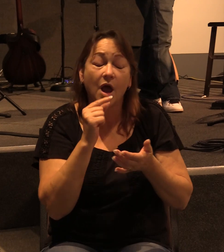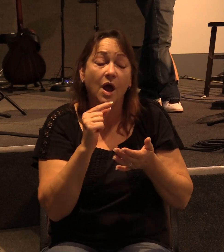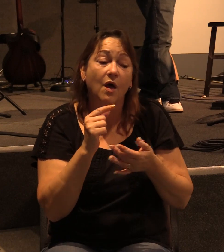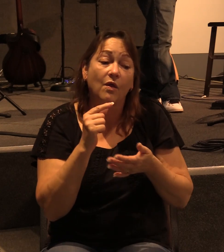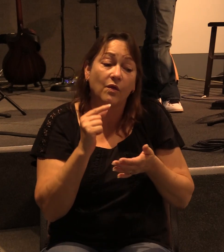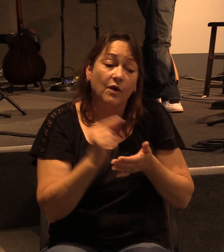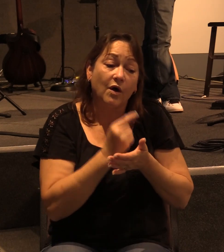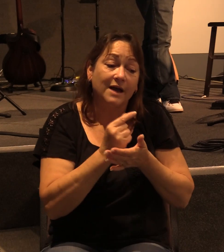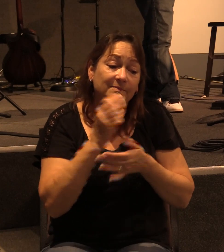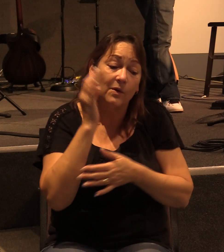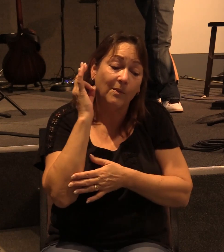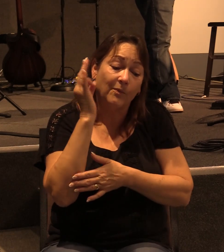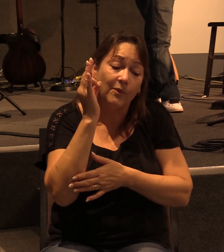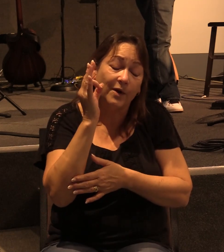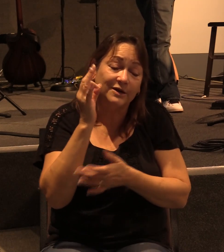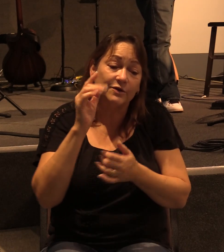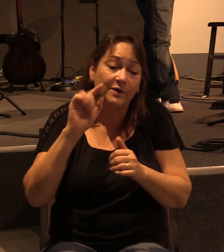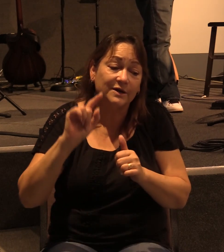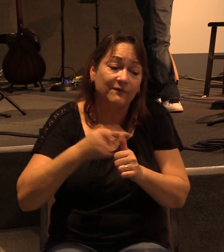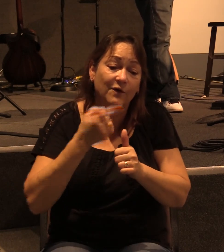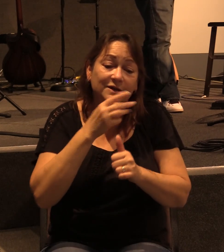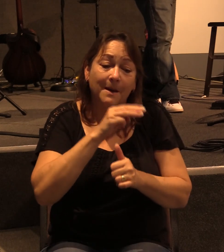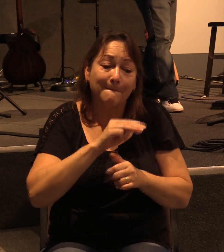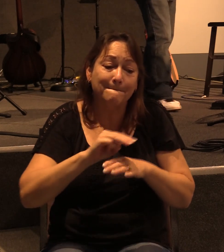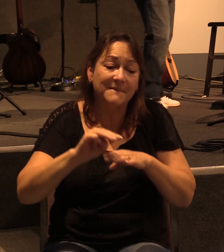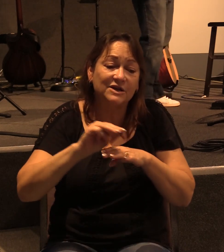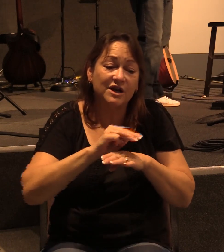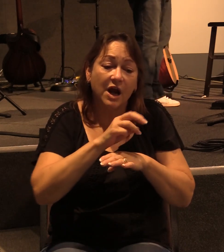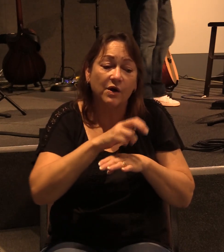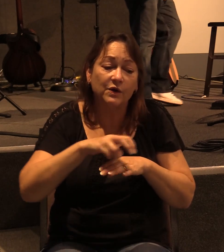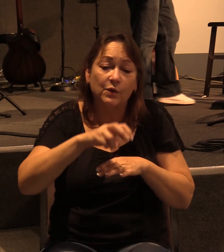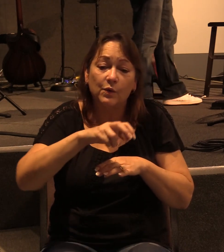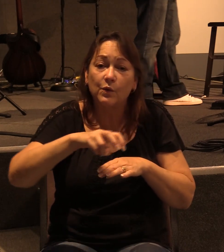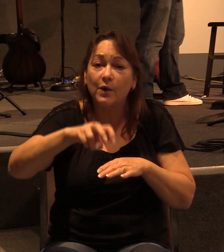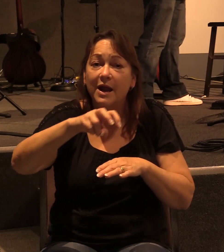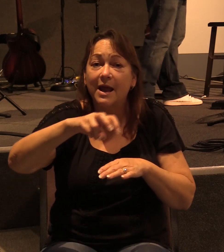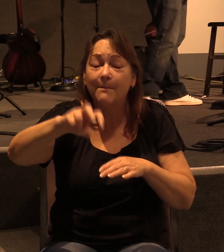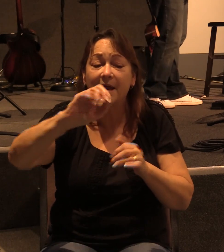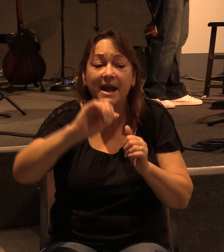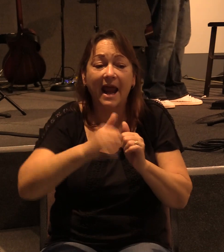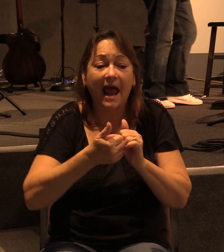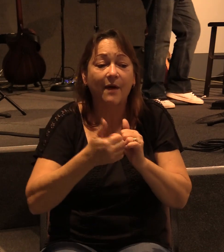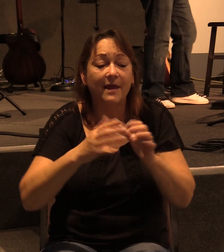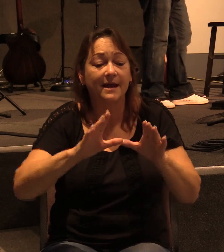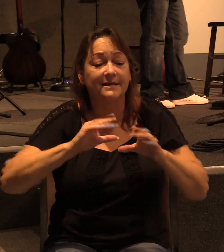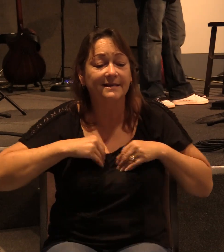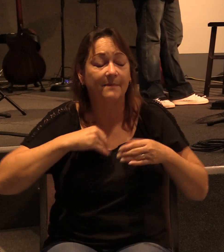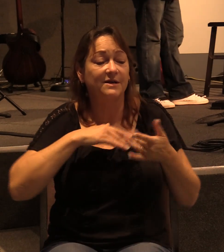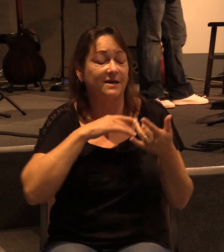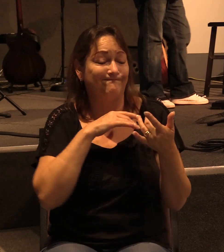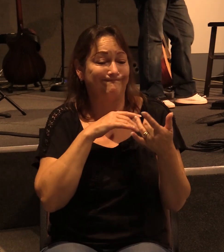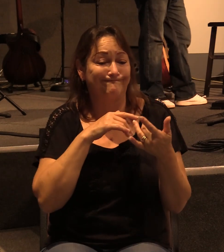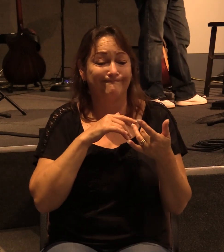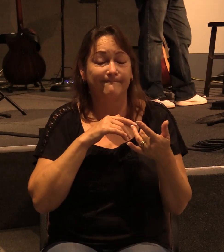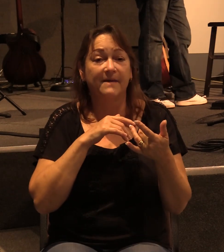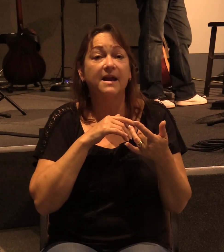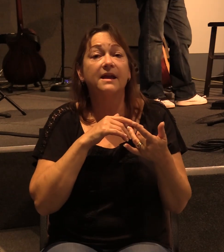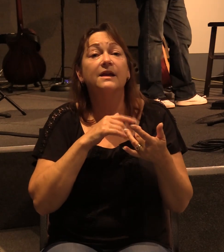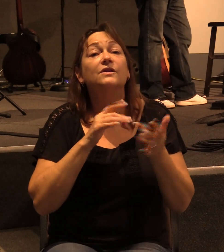gospel he preached to the Gentiles during his first missionary trip and how the Gentiles had received Christ as their Lord and Savior.